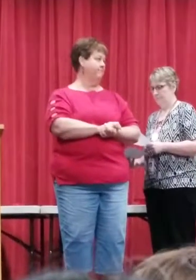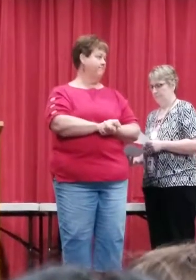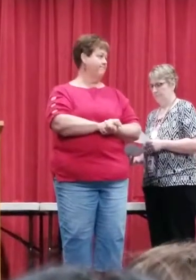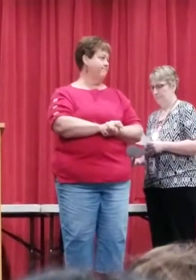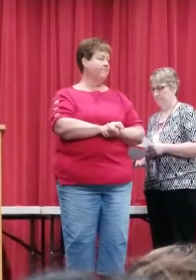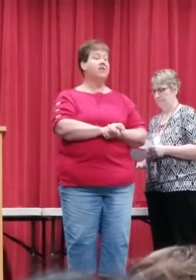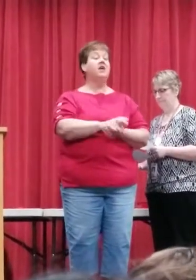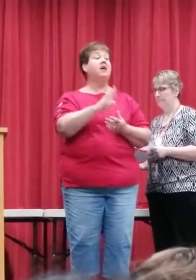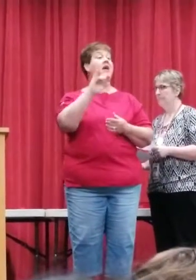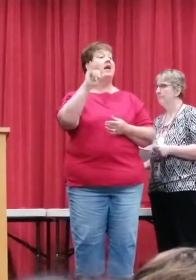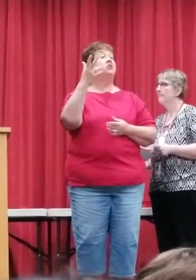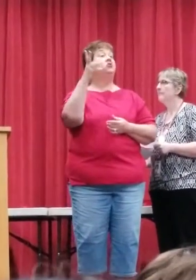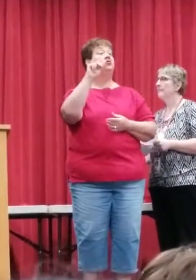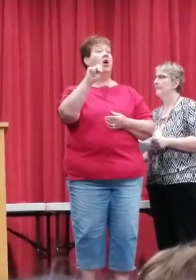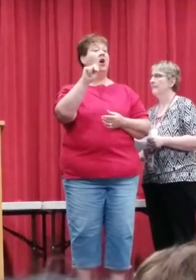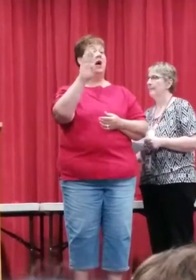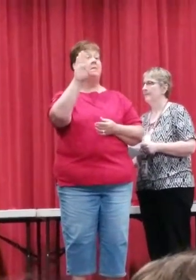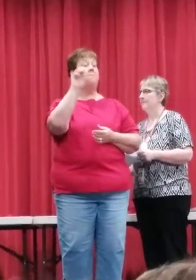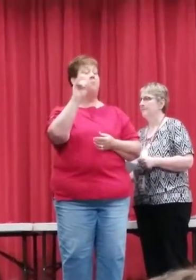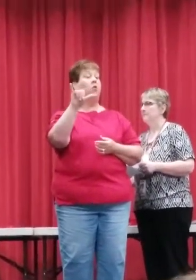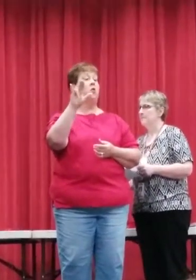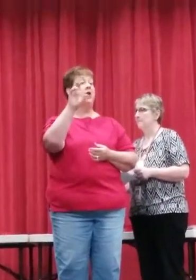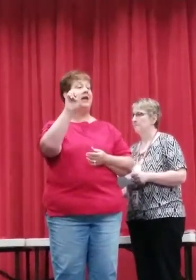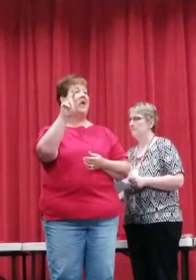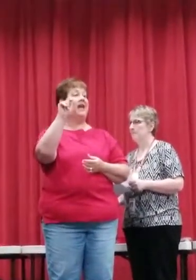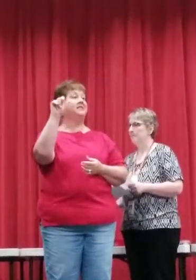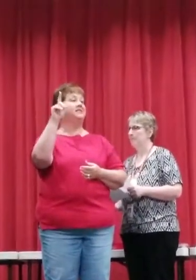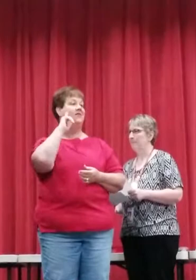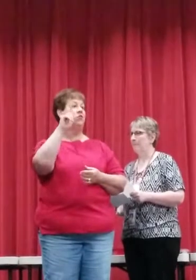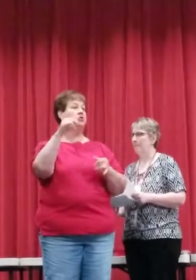And John Boyette, Certificate of Merit,